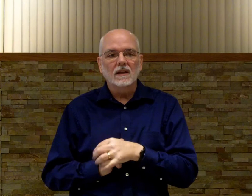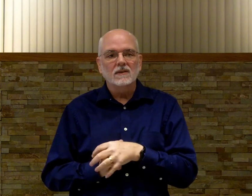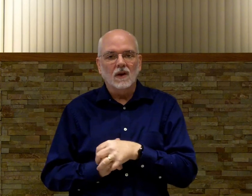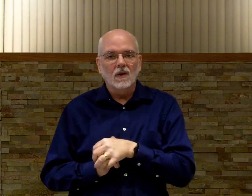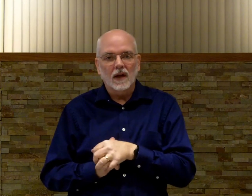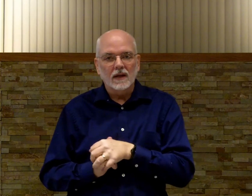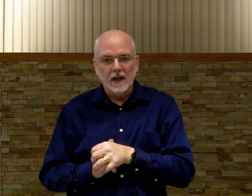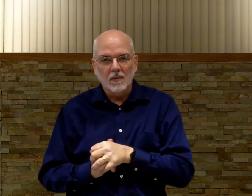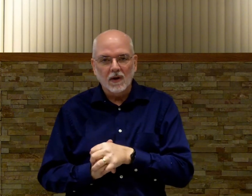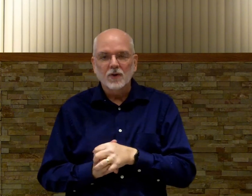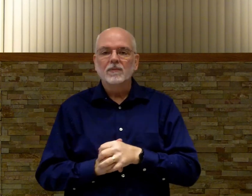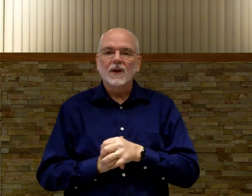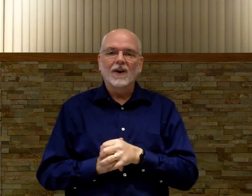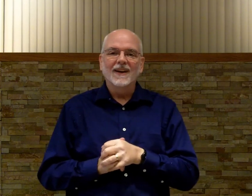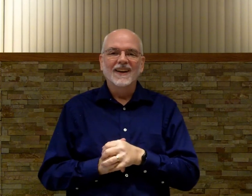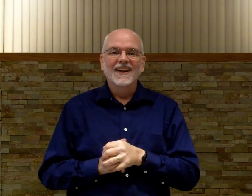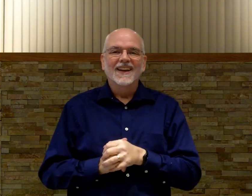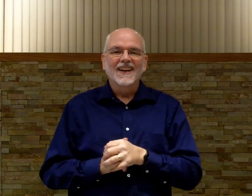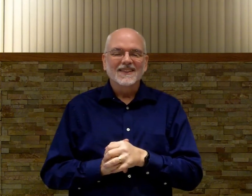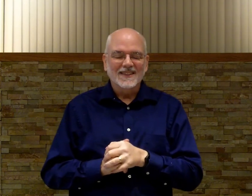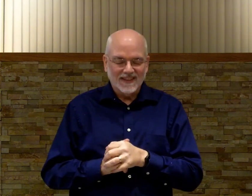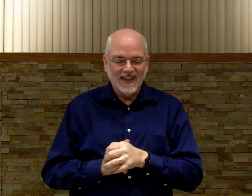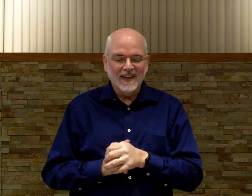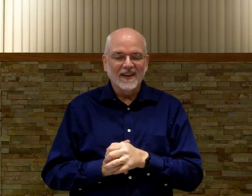this song. Like a death march. All right. See you there.